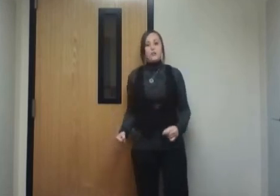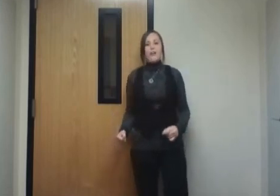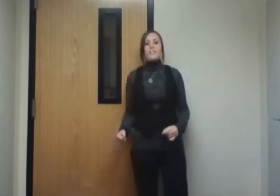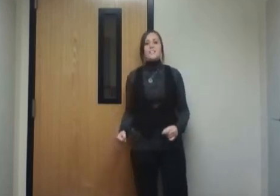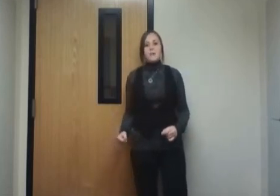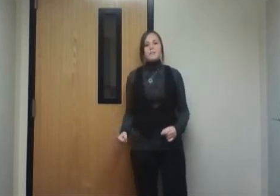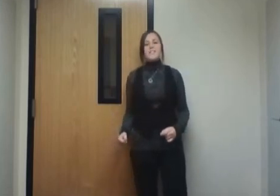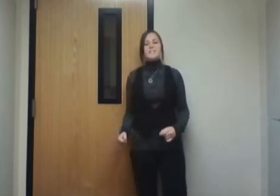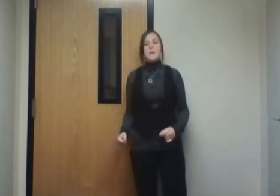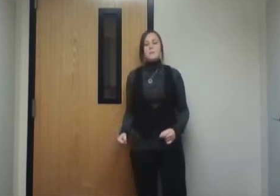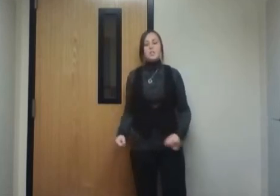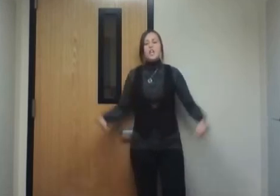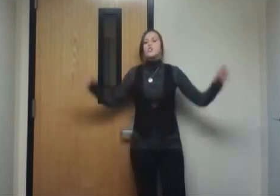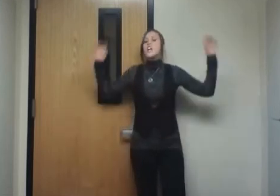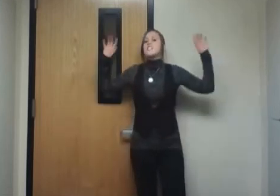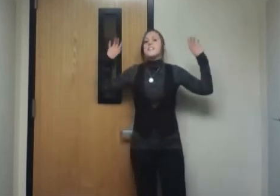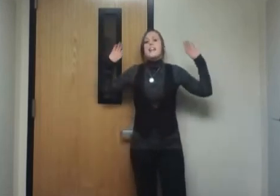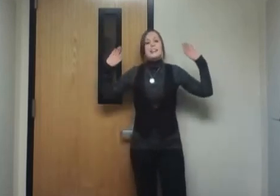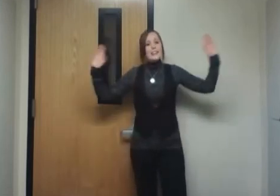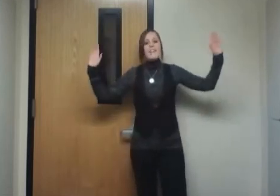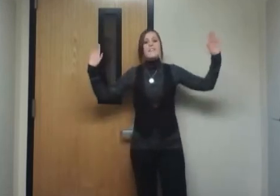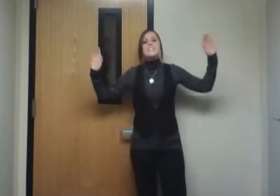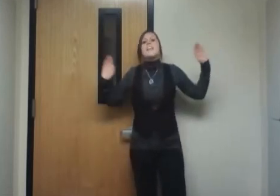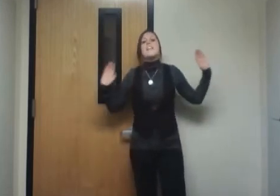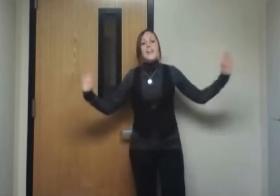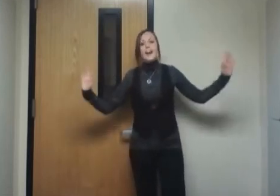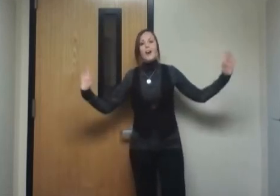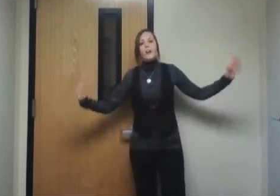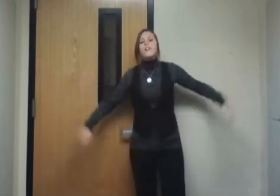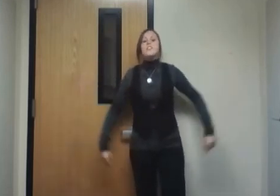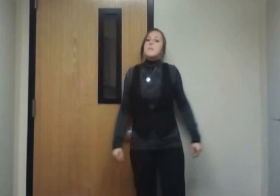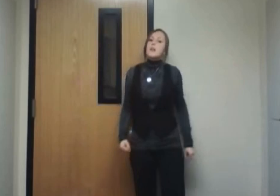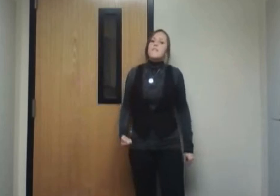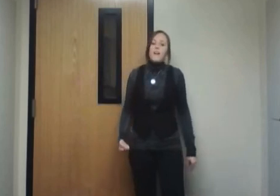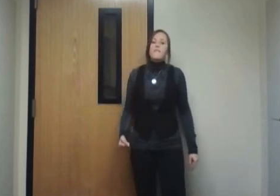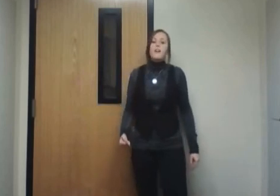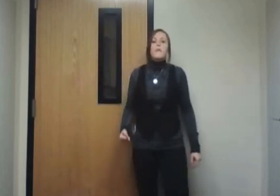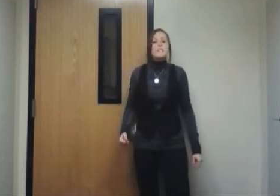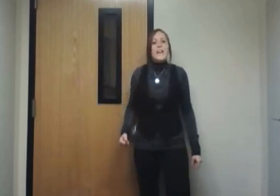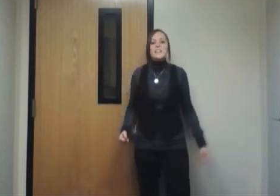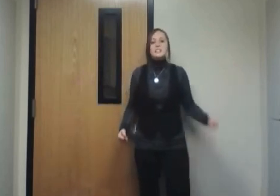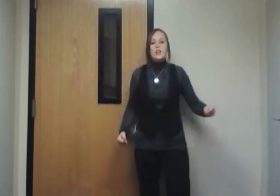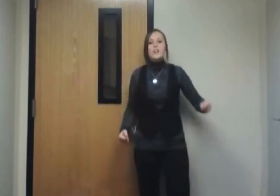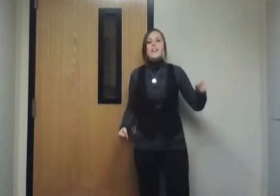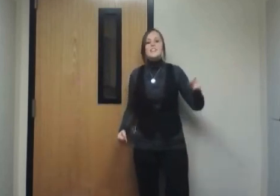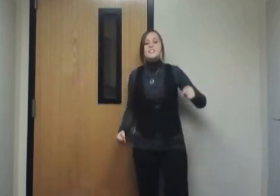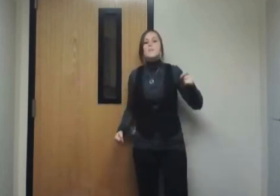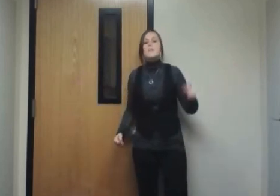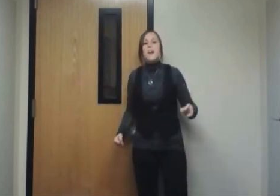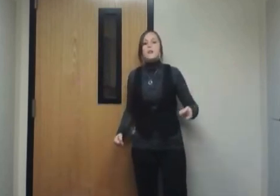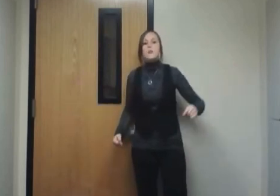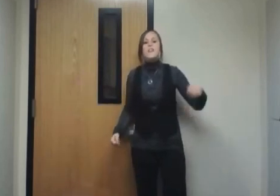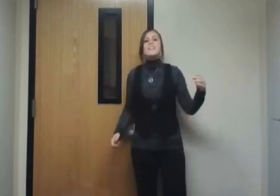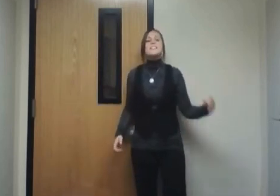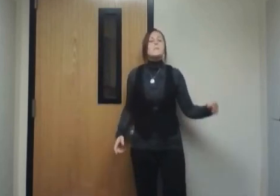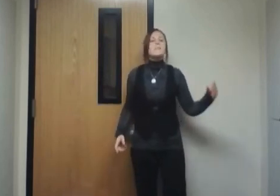correct that misconception. Just leave it there. The amount of effort it would take to turn it into something valuable simply